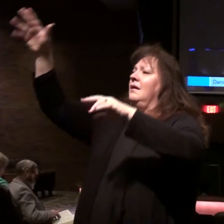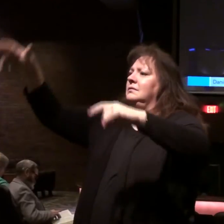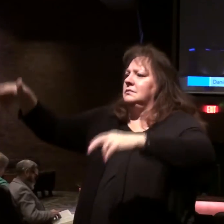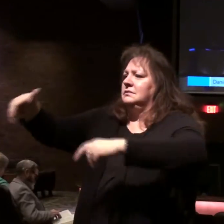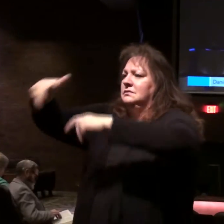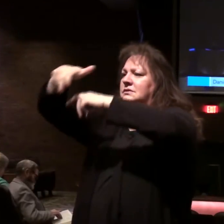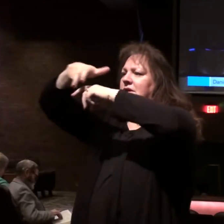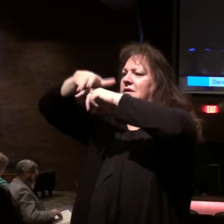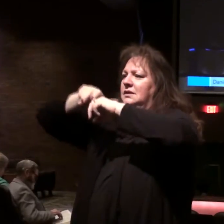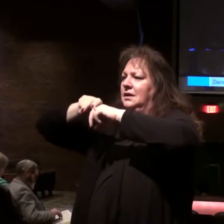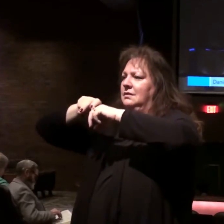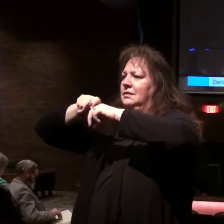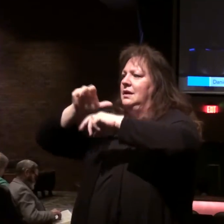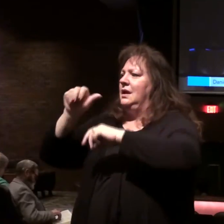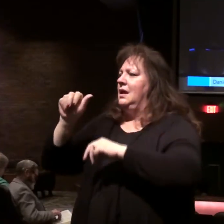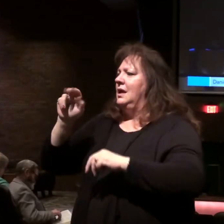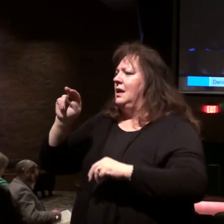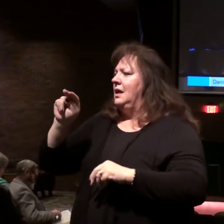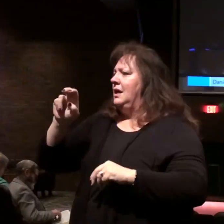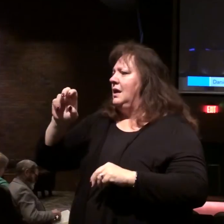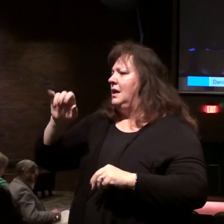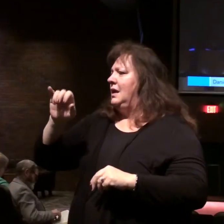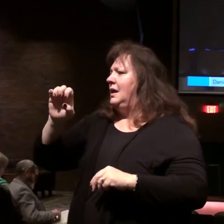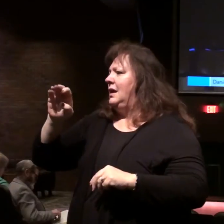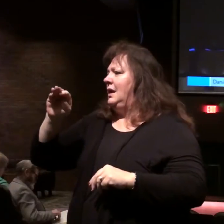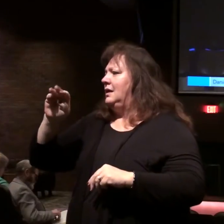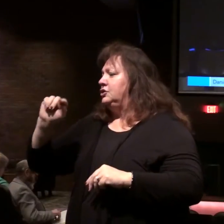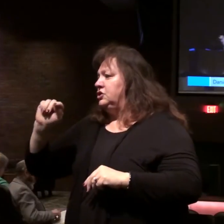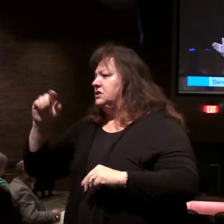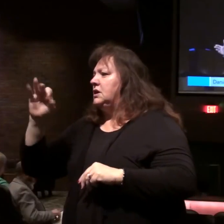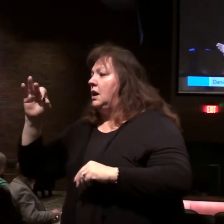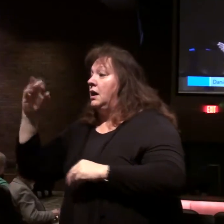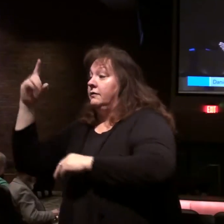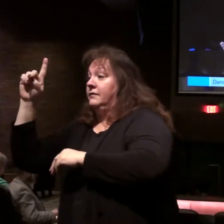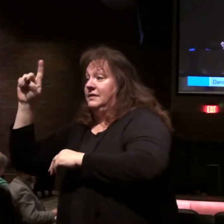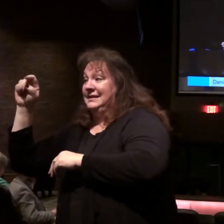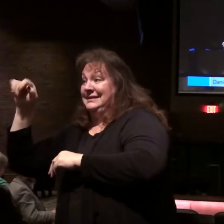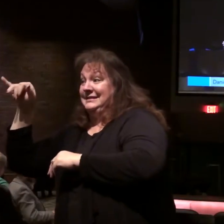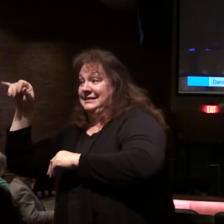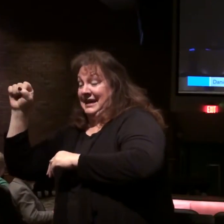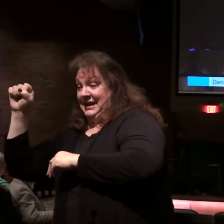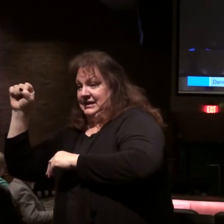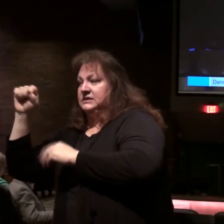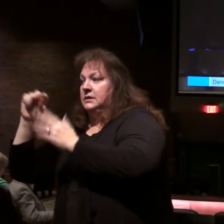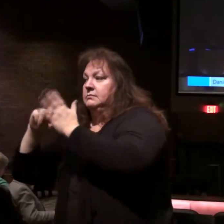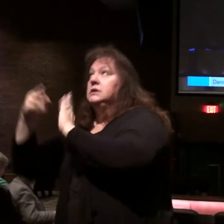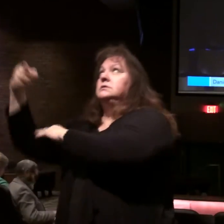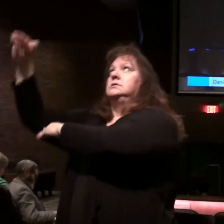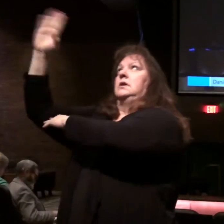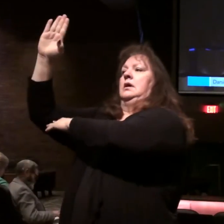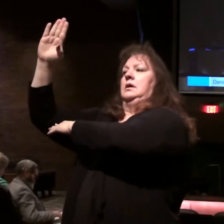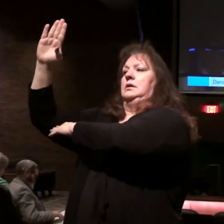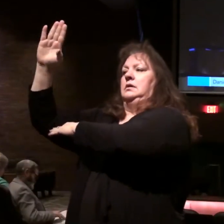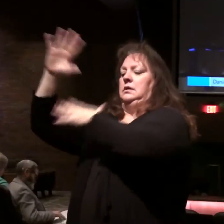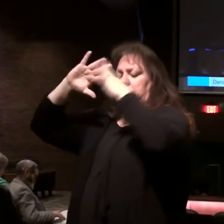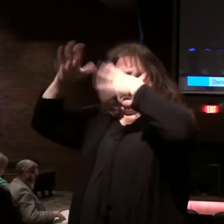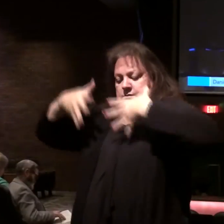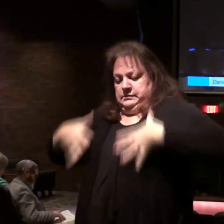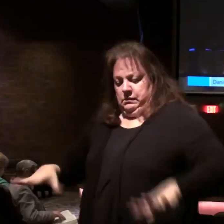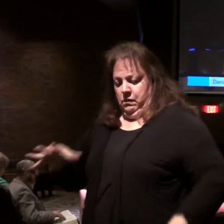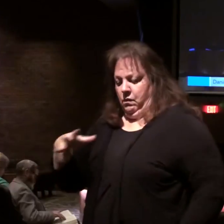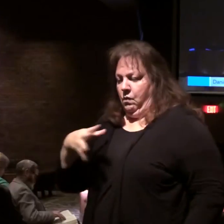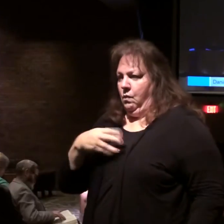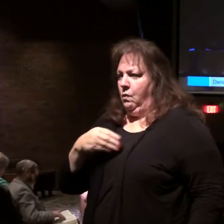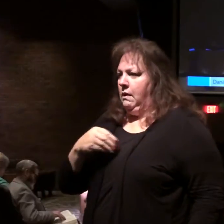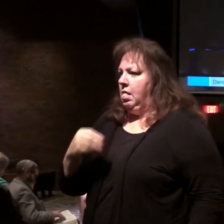seat. The Ancient of Days is God the Father featuring his eternality. His vesture was like white snow.